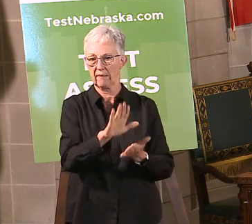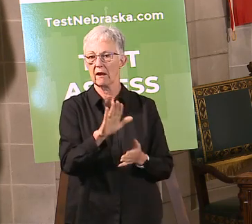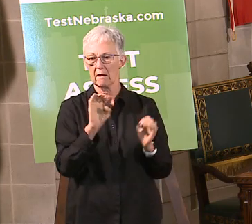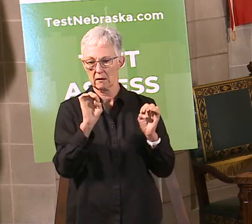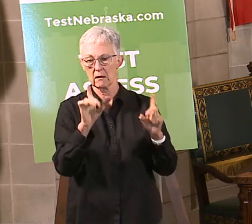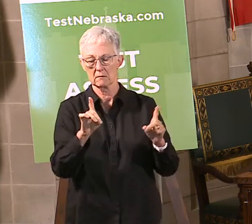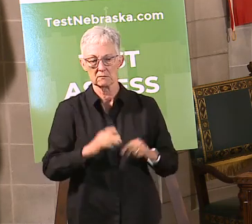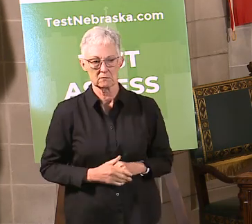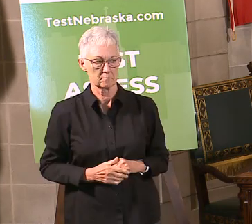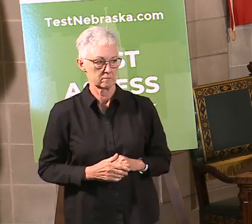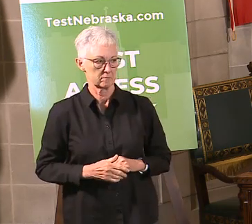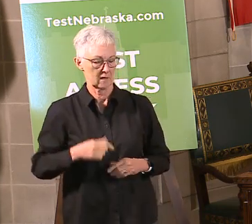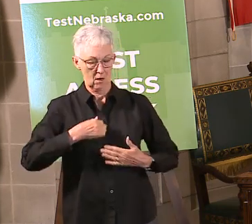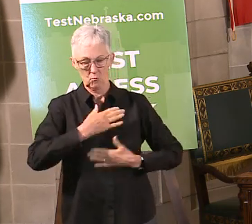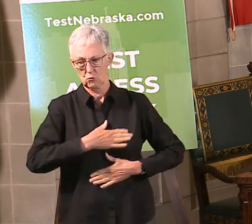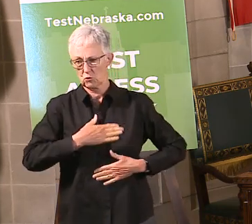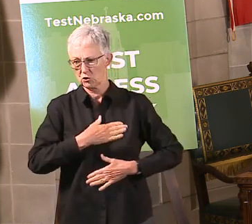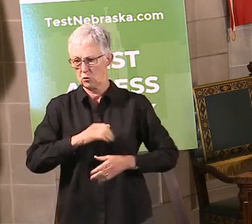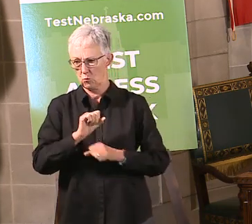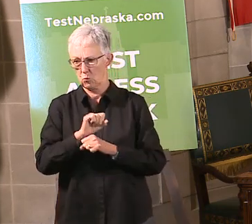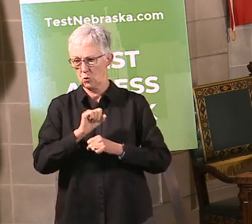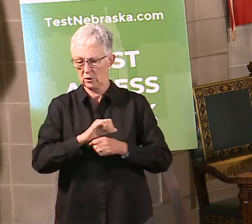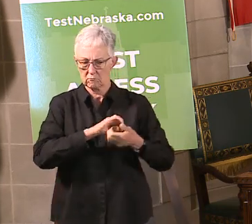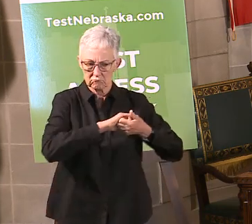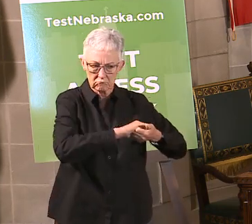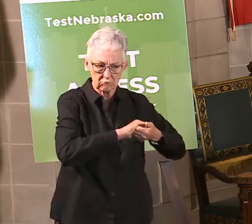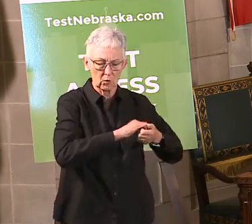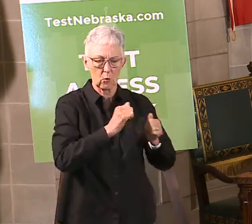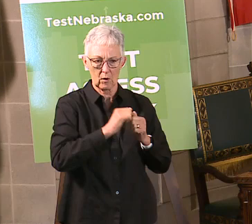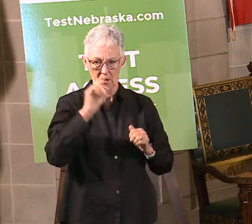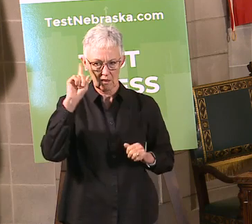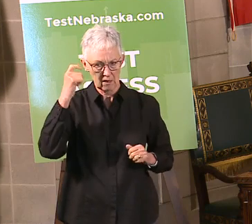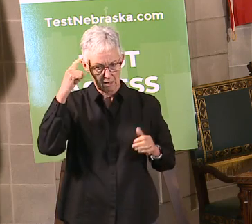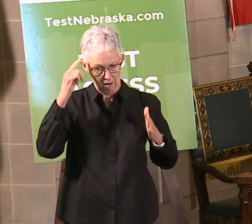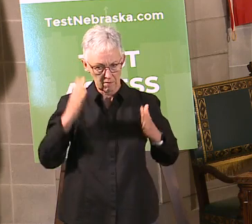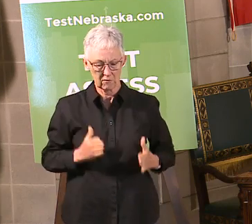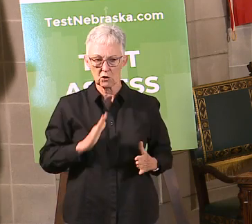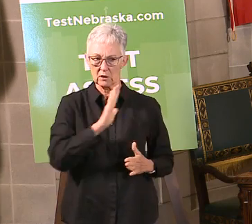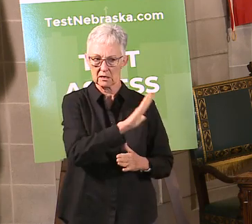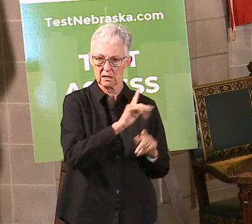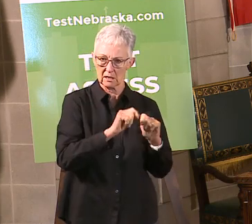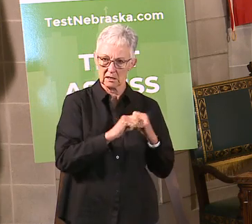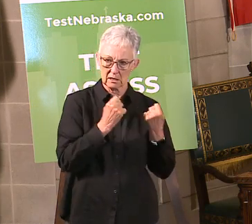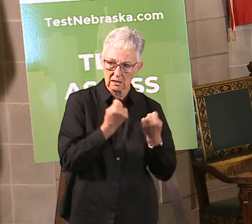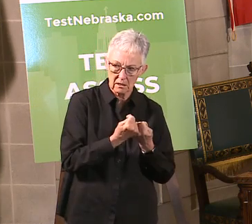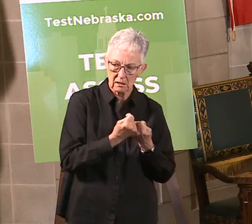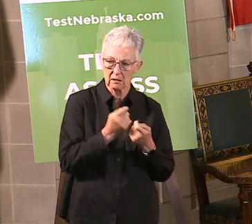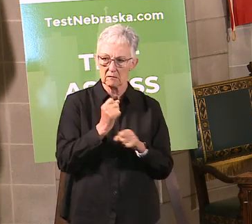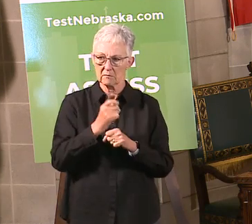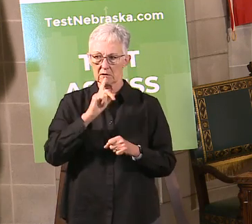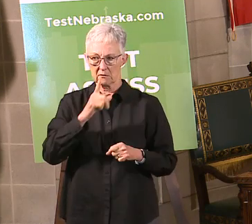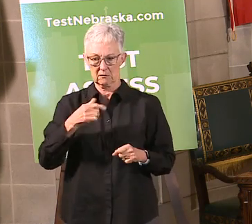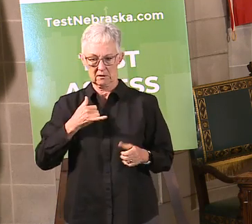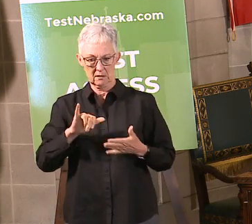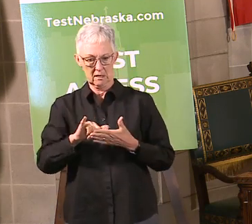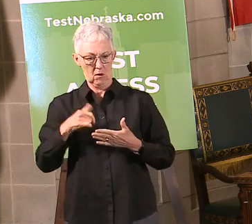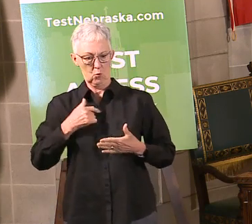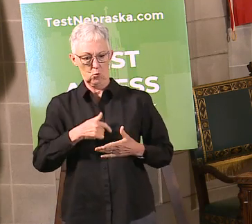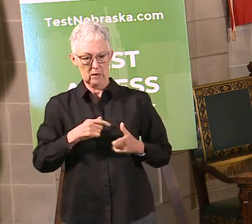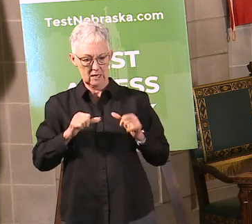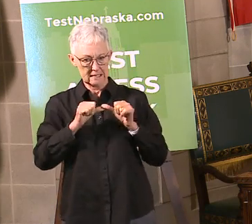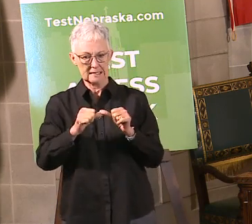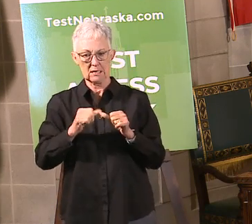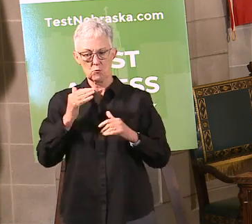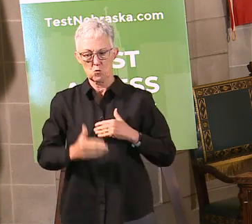the partnership with the governor and his team to make sure that we can continue to move forward as a state, find